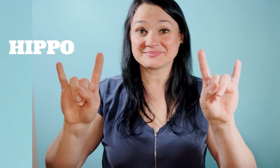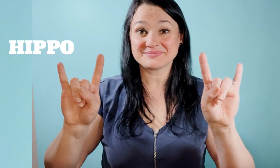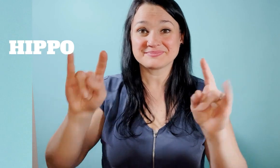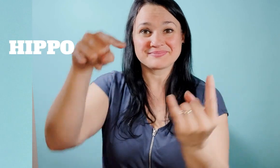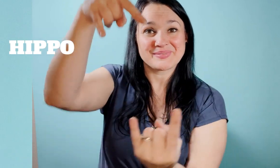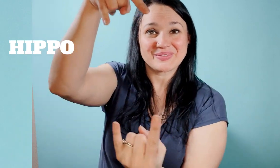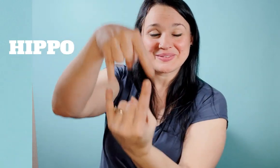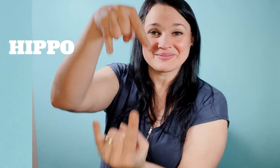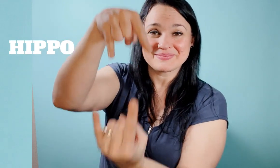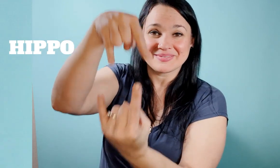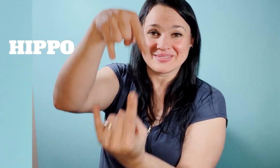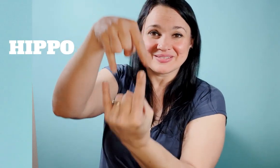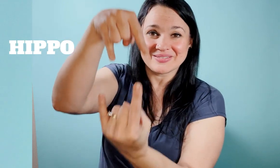hippo hippo